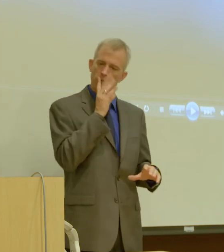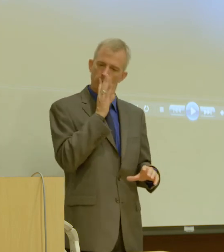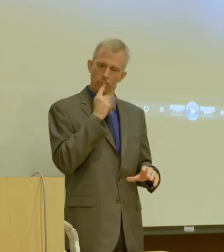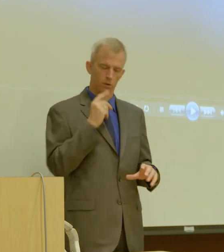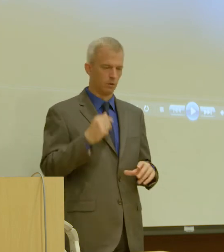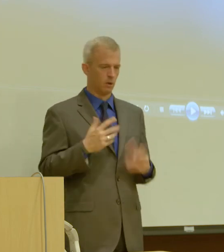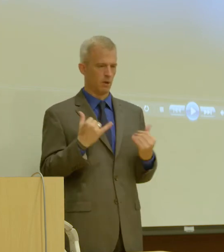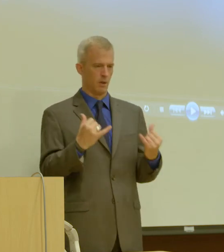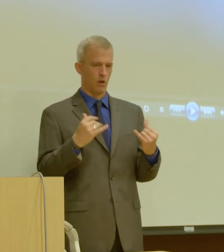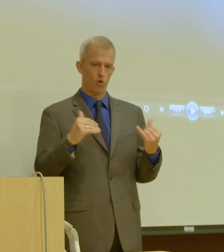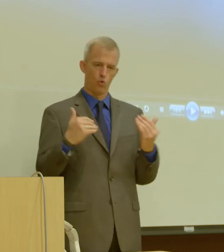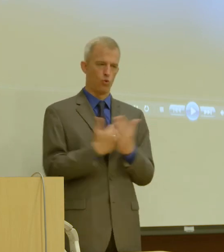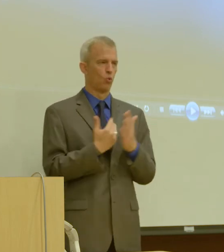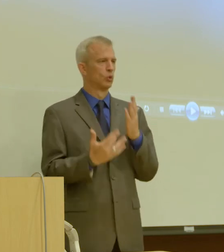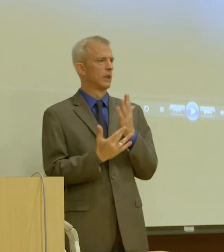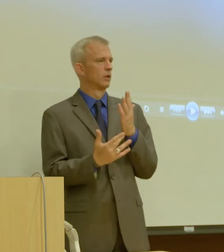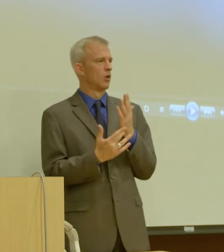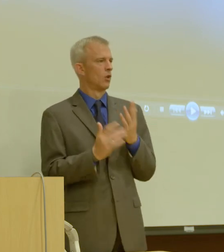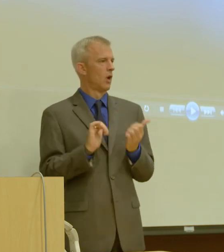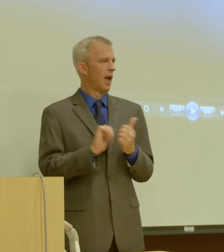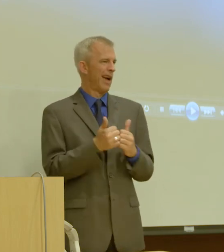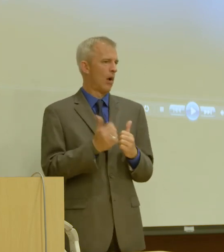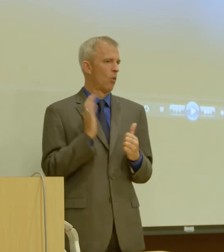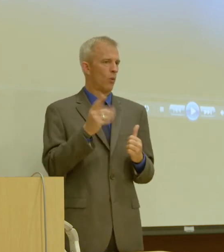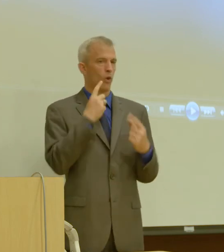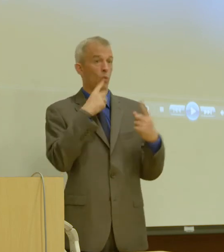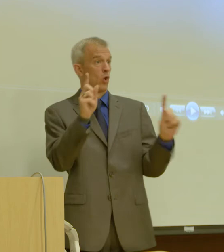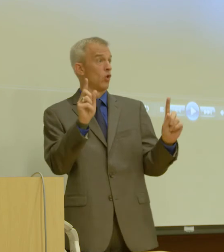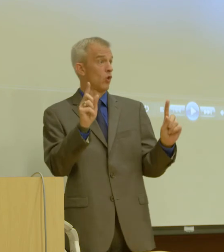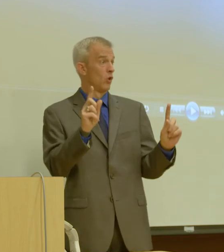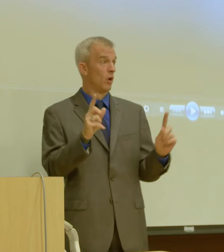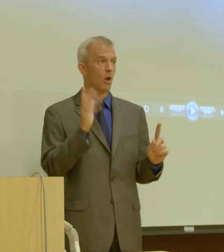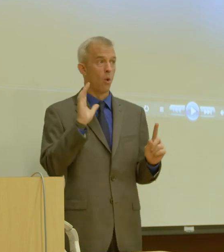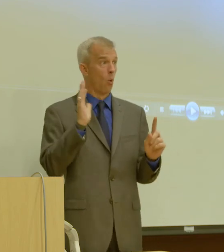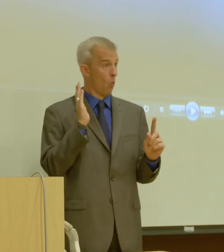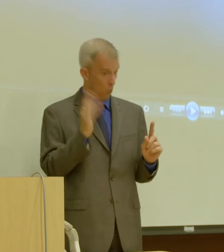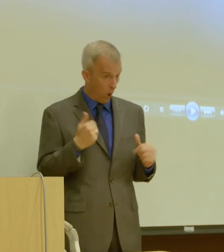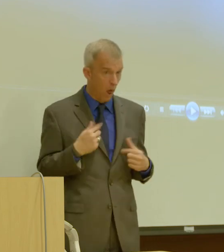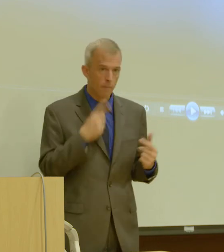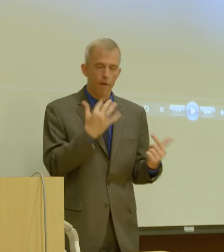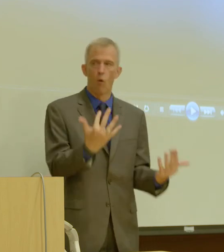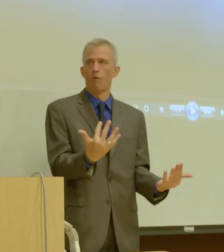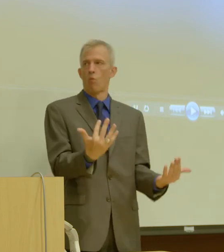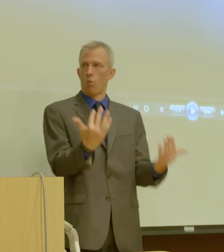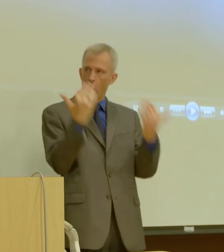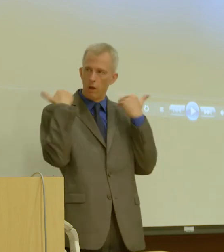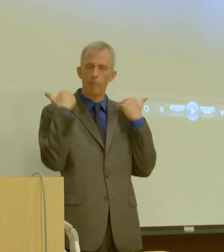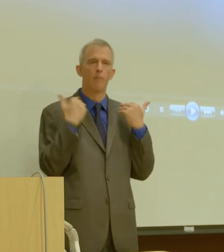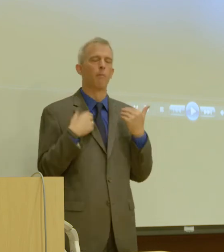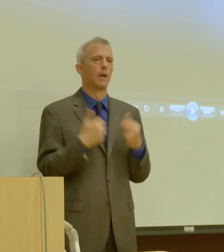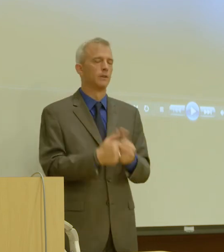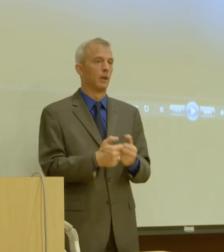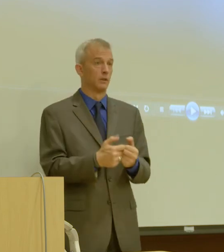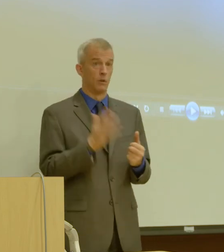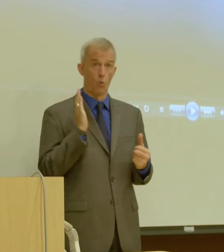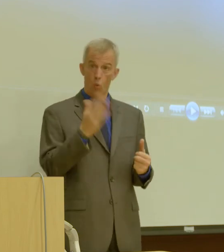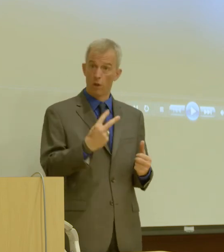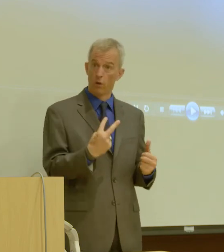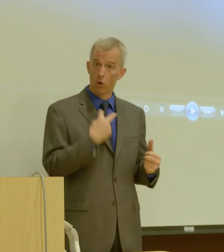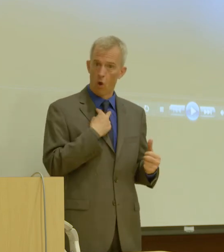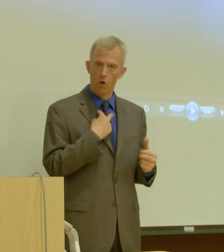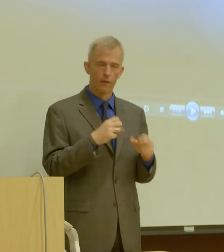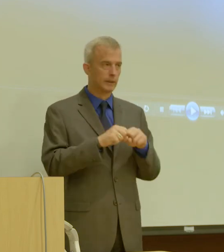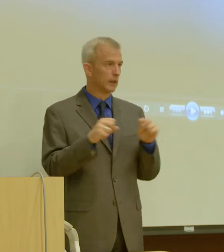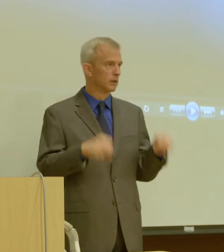technology. Um, how's this gonna work for us? Am I gonna be flooded by text? Is it gonna block, uh, you know, block up the system and, and